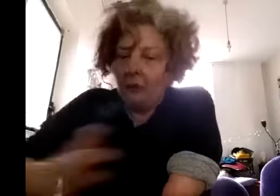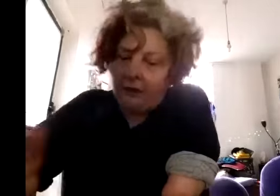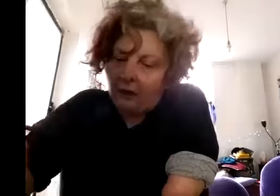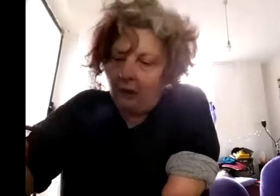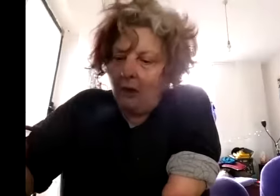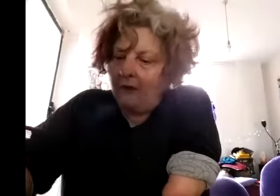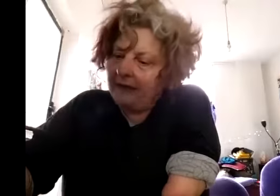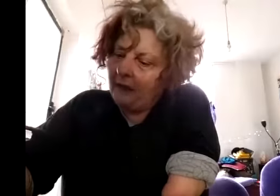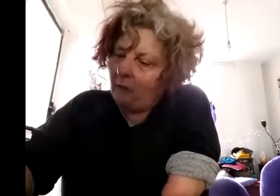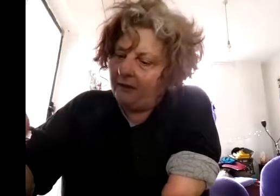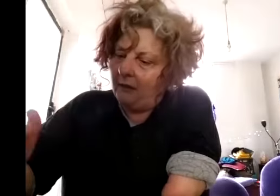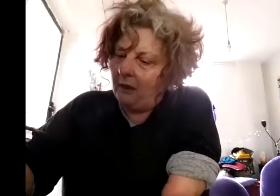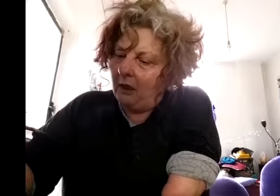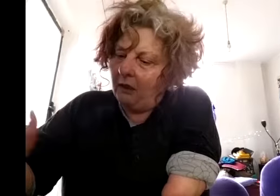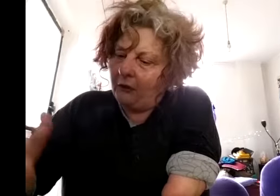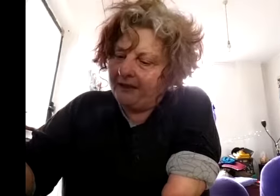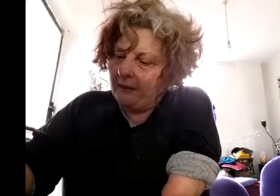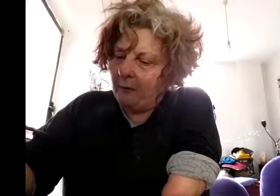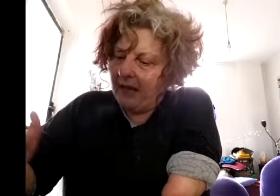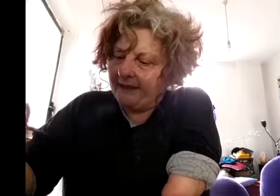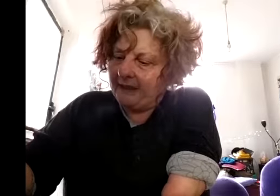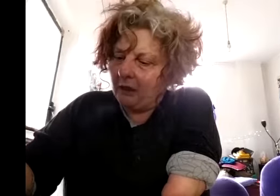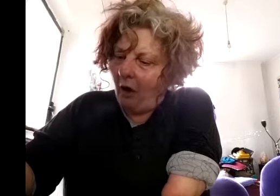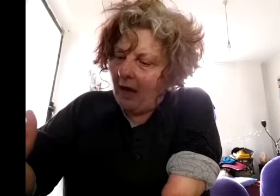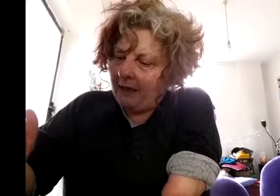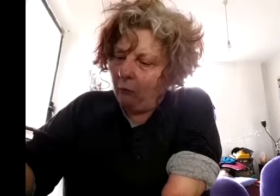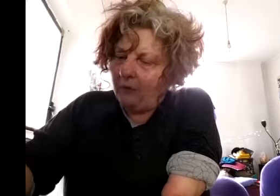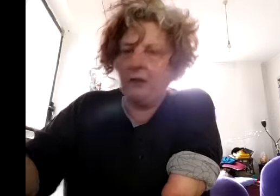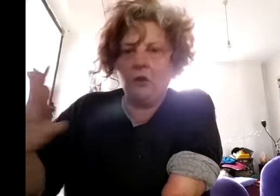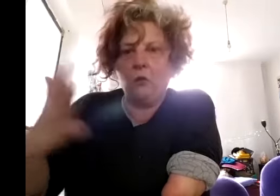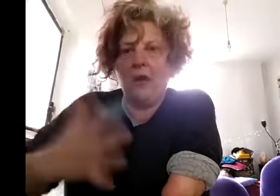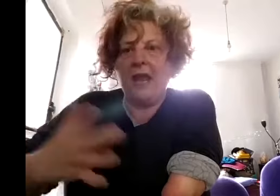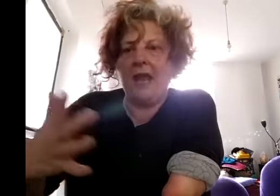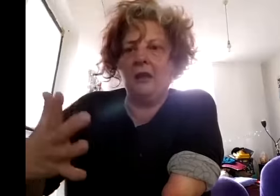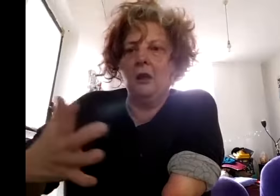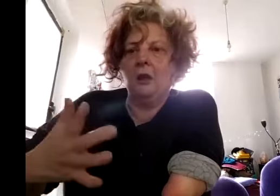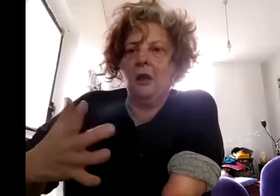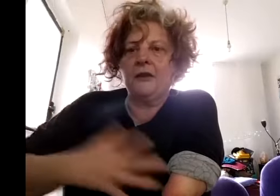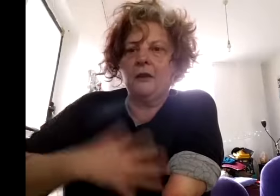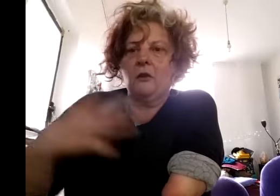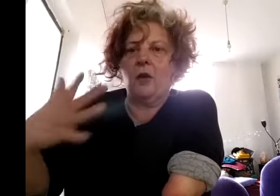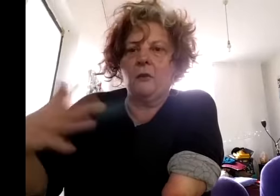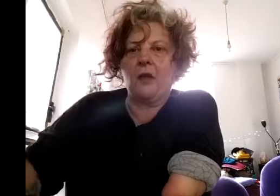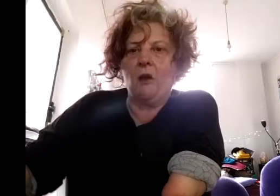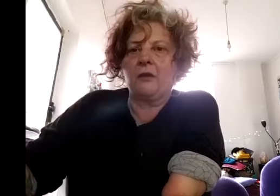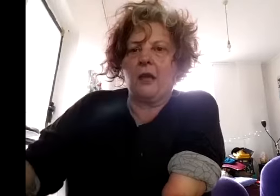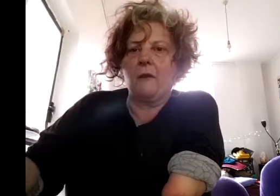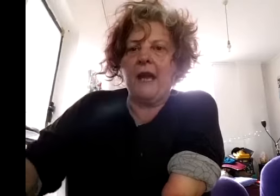the the thing that was interesting for me is that I wasn't aware until I was older of how